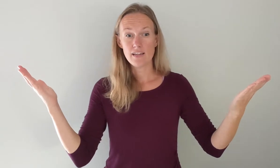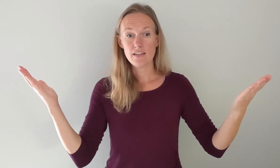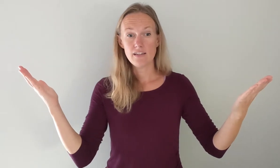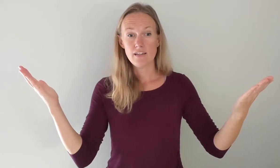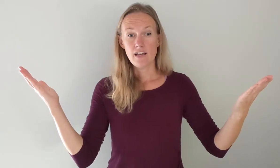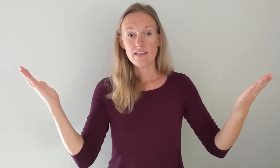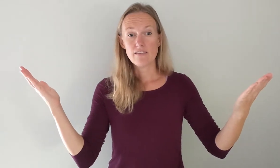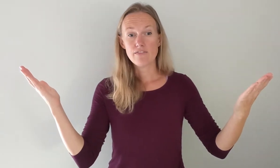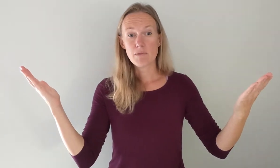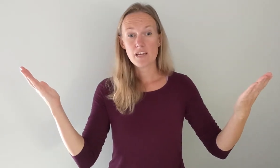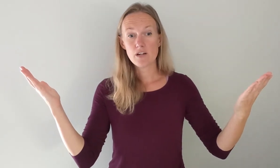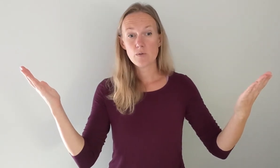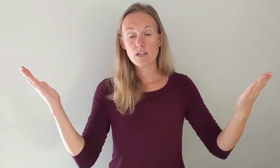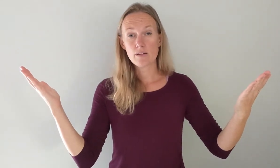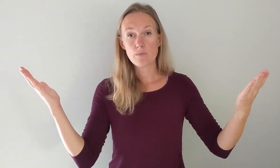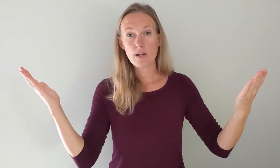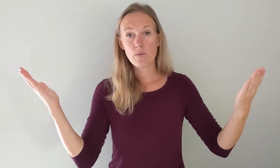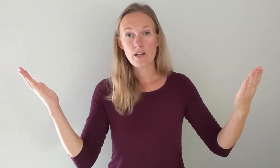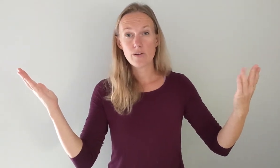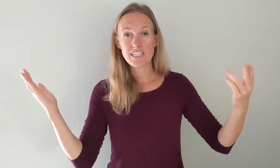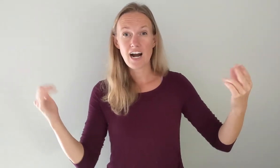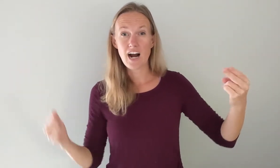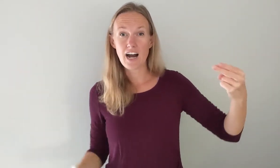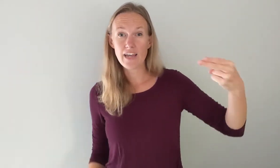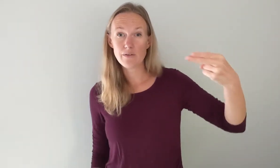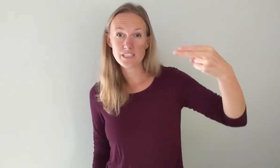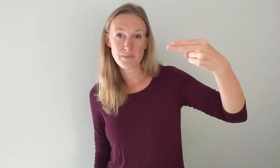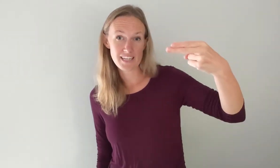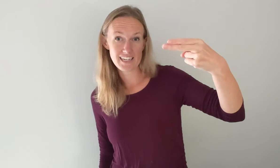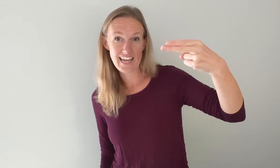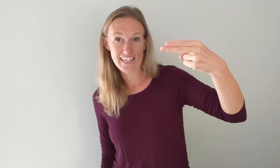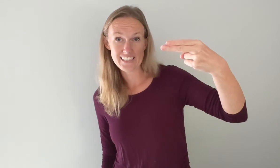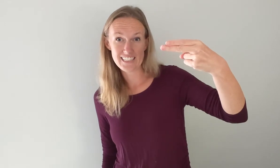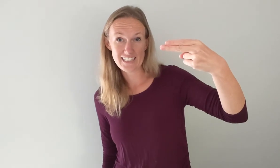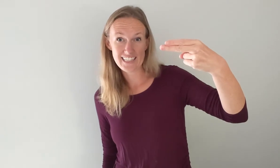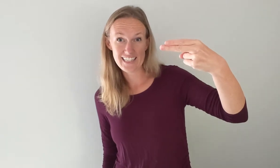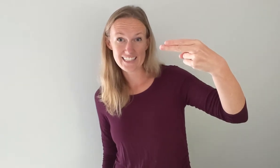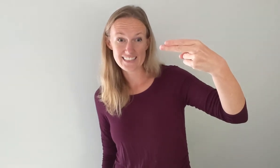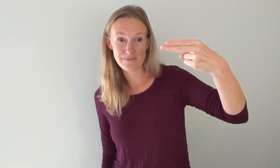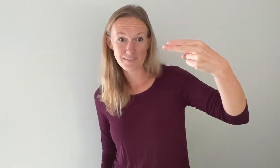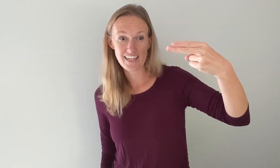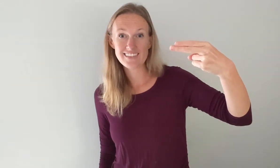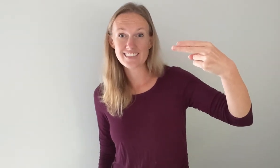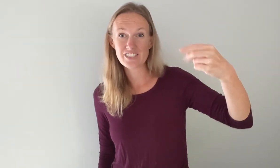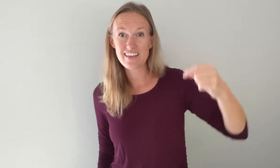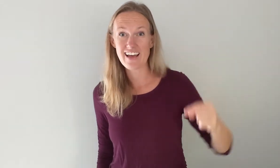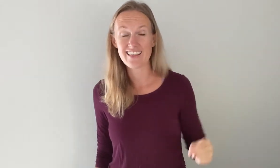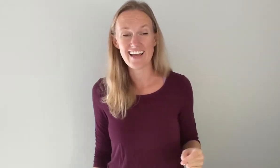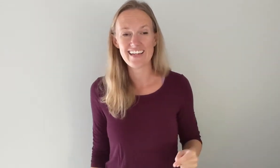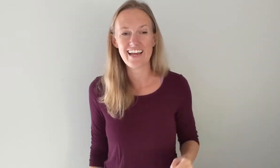and then from here we're gonna right away go into high which is making an H like this. Okay so let's try that line again.